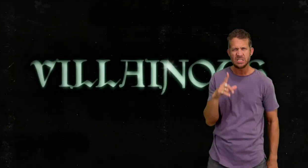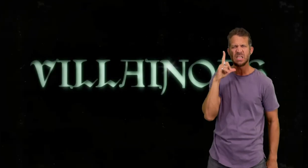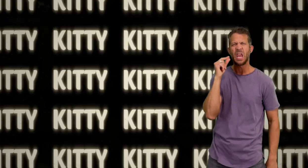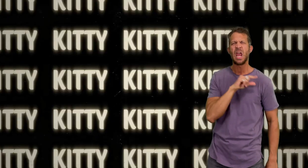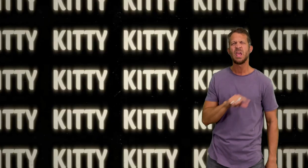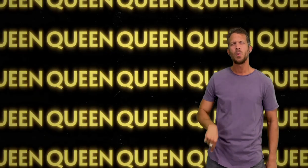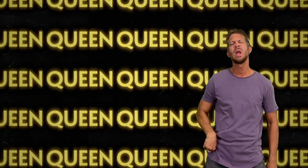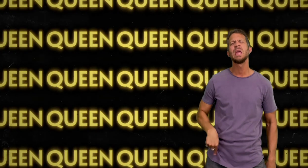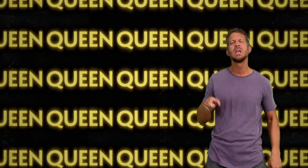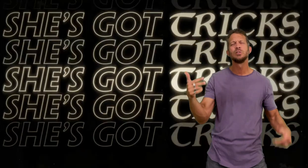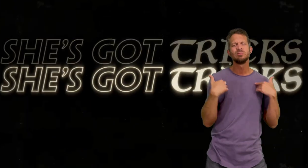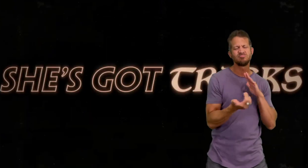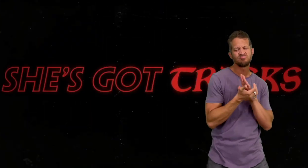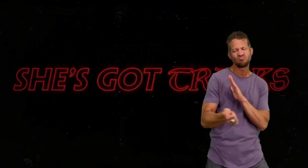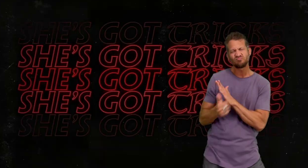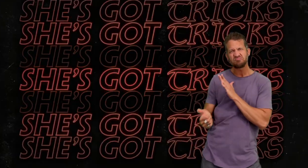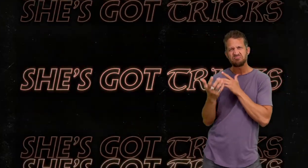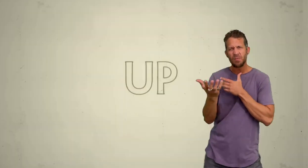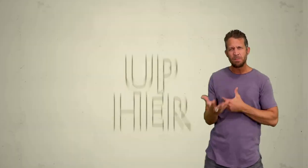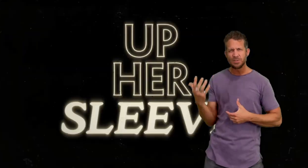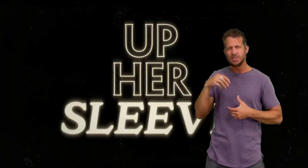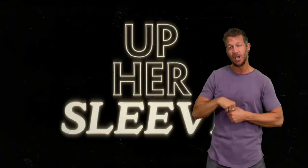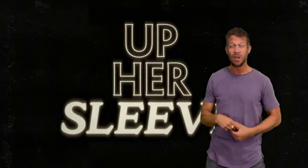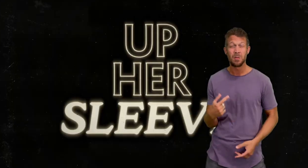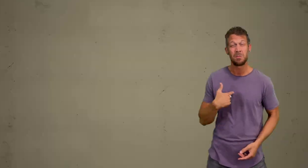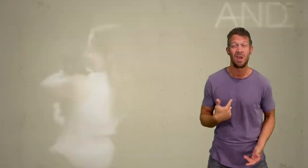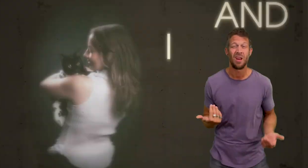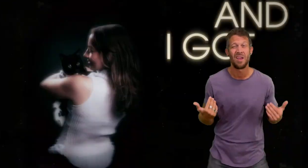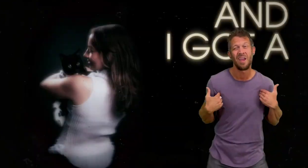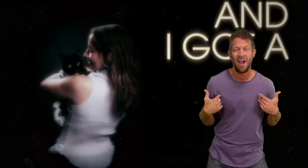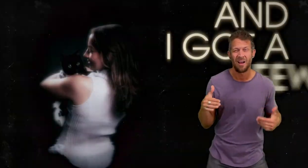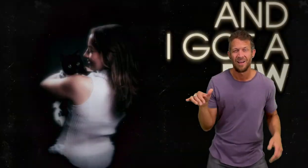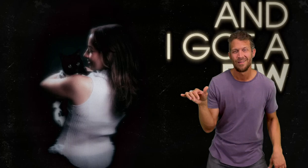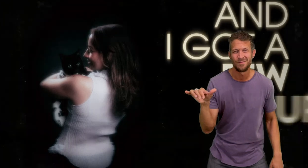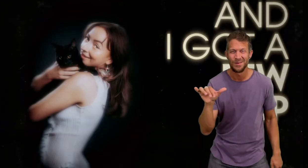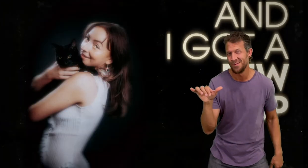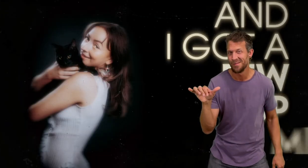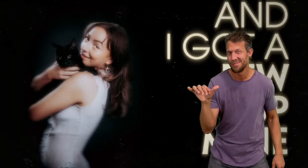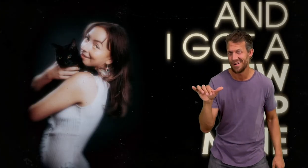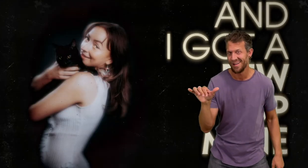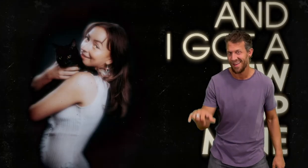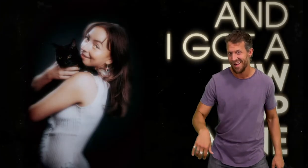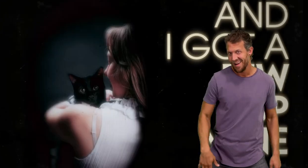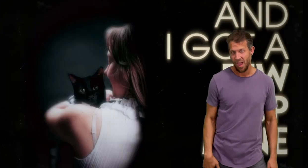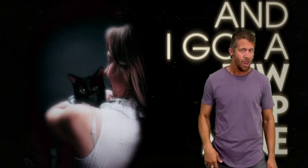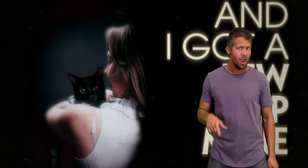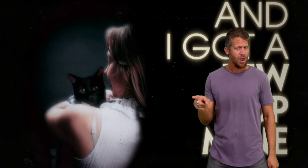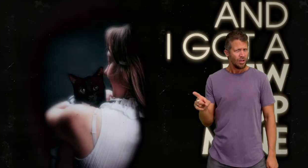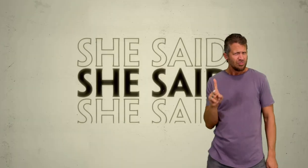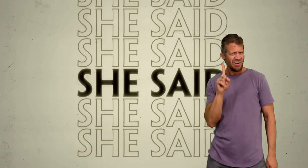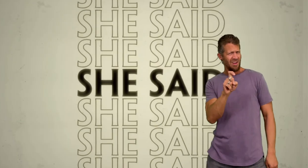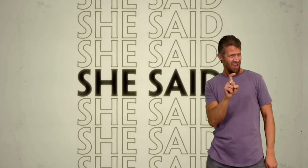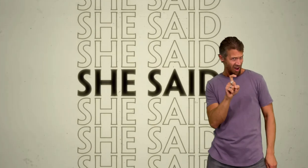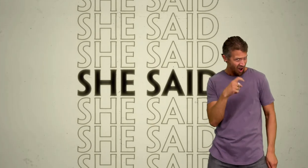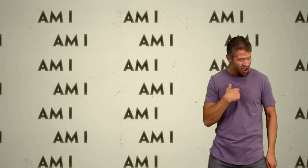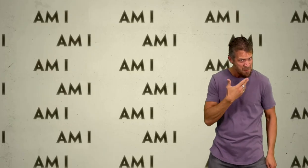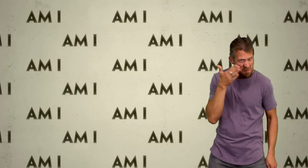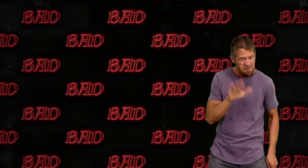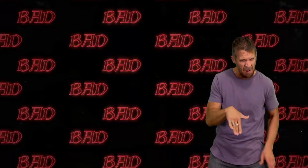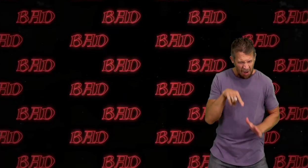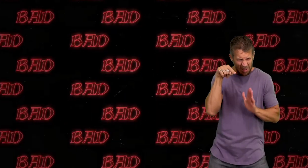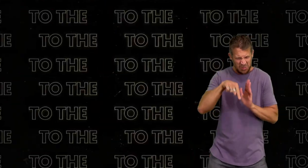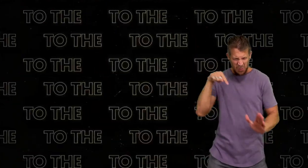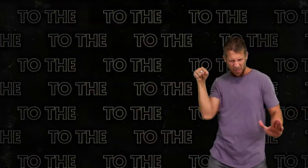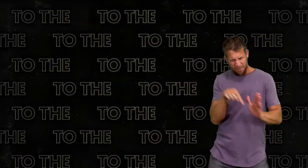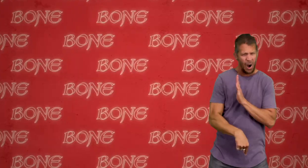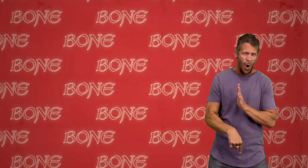Villanous, kitty queen, she's got tricks up her sleeve And I got a few of mine She said, am